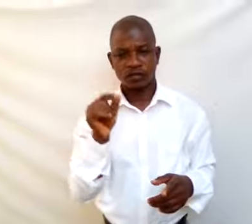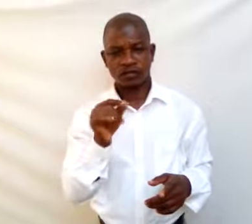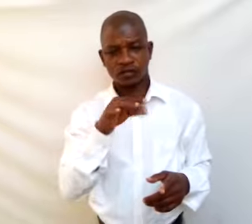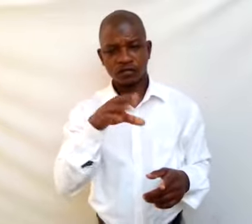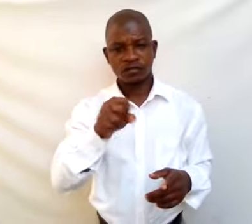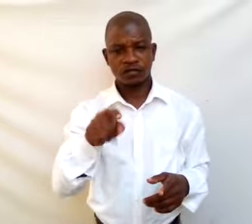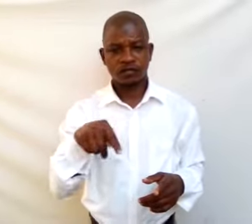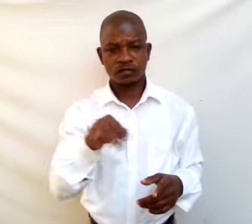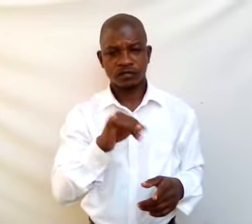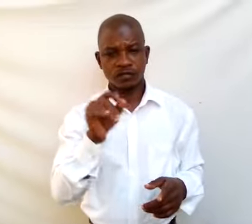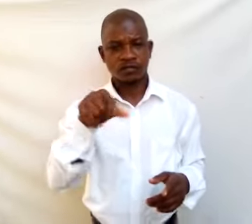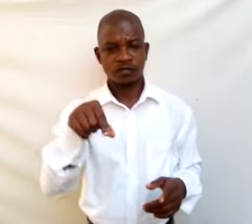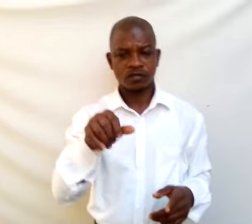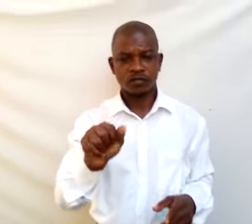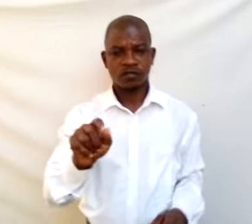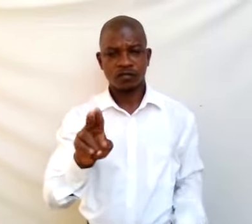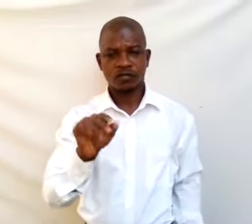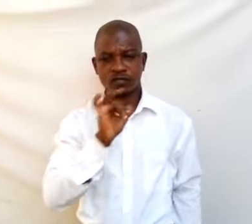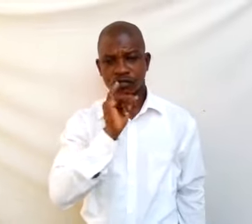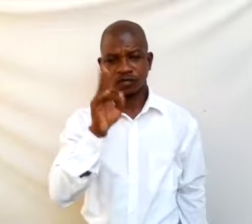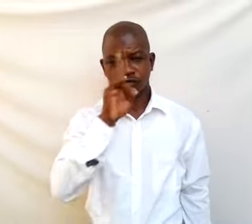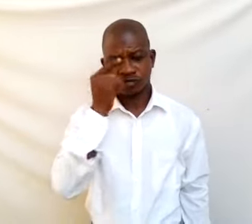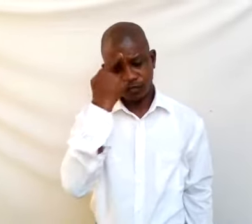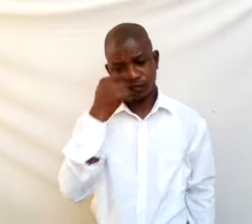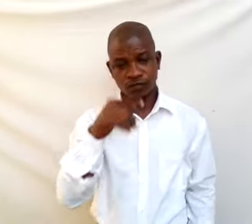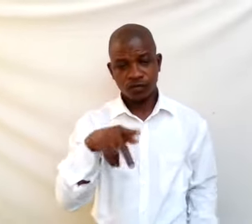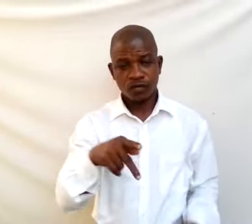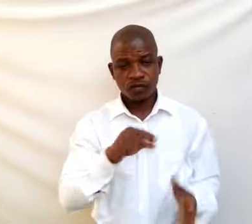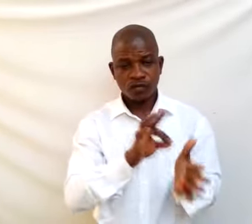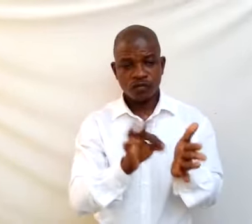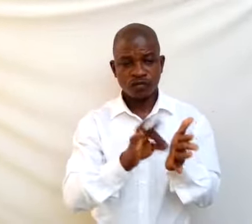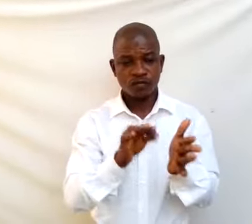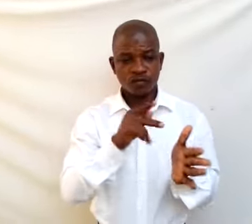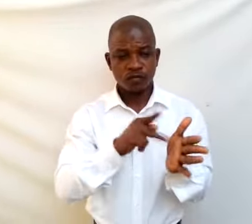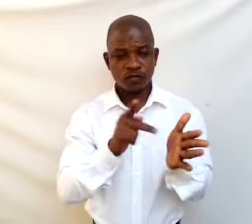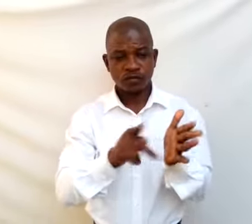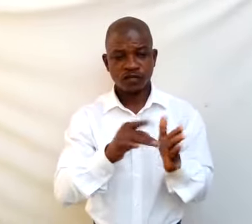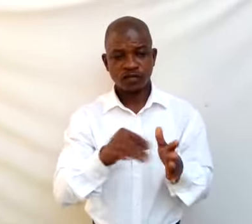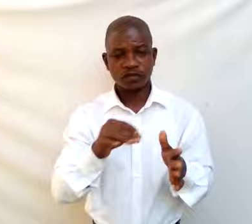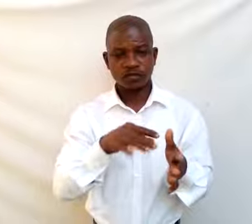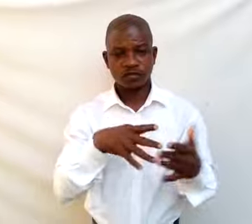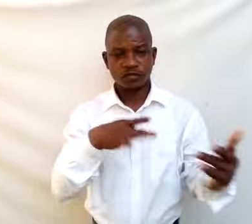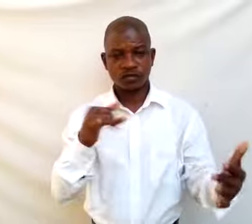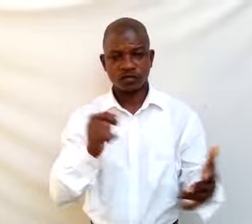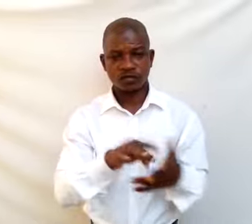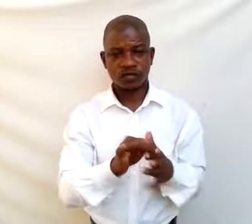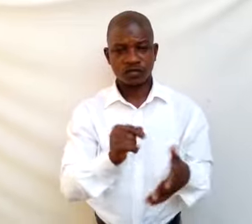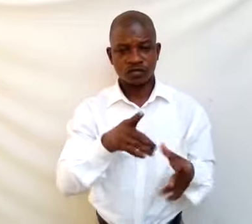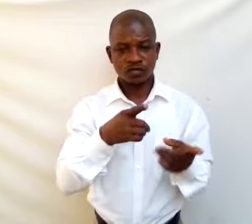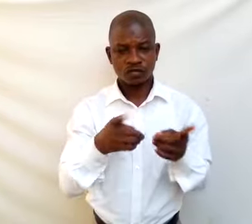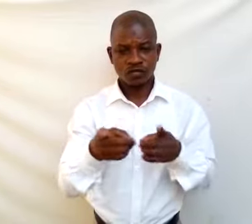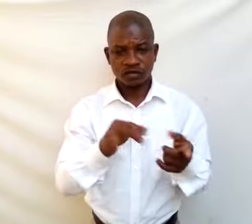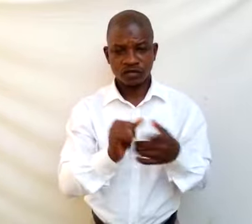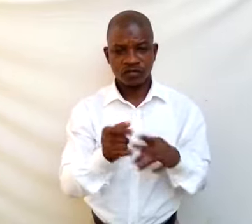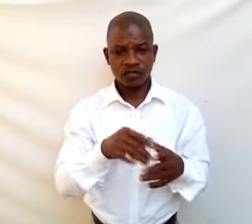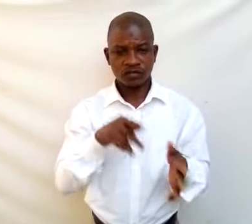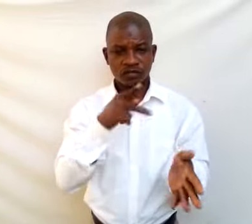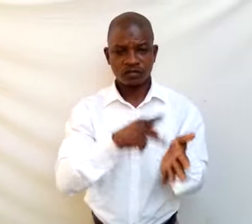quadrat is used for population dollies or is used to determine the population of small